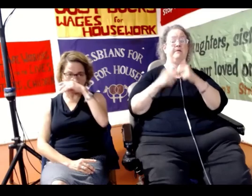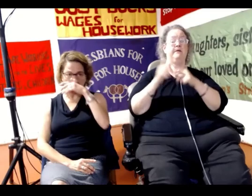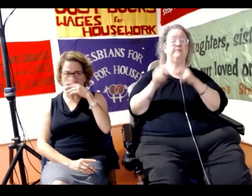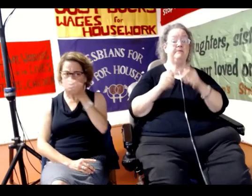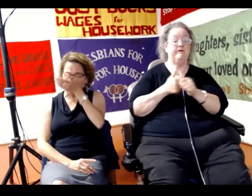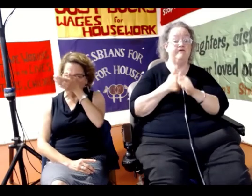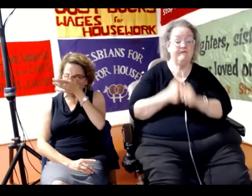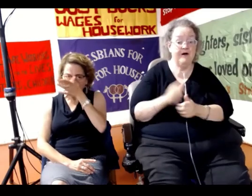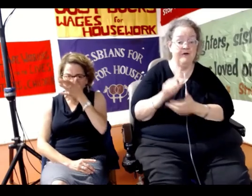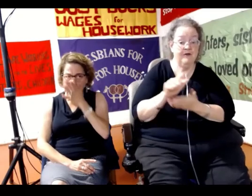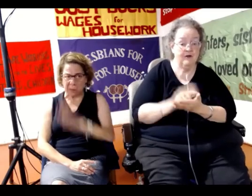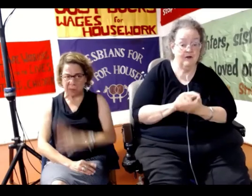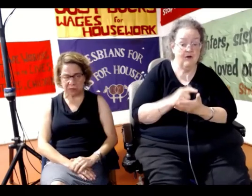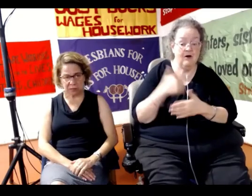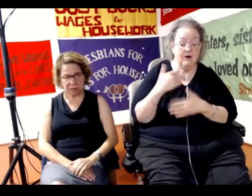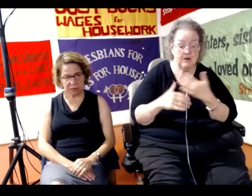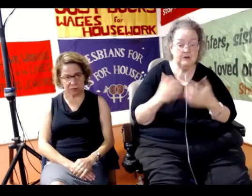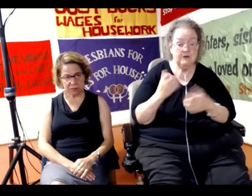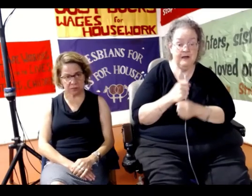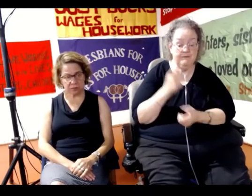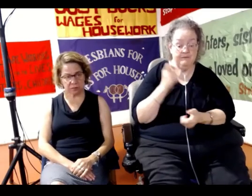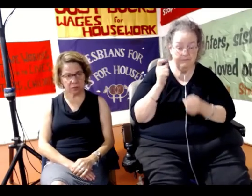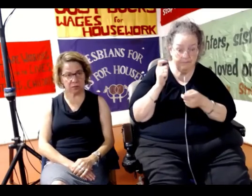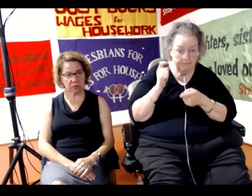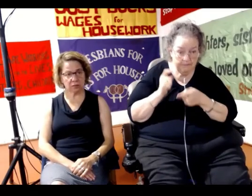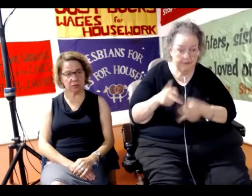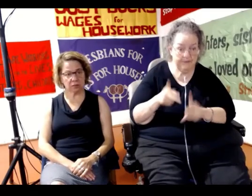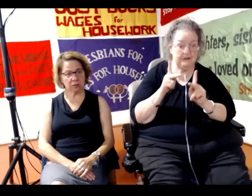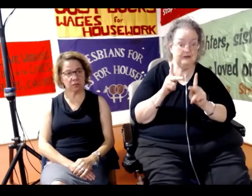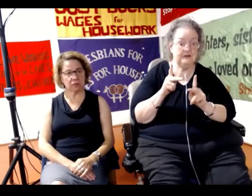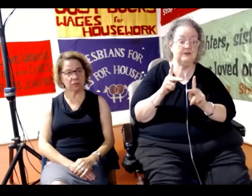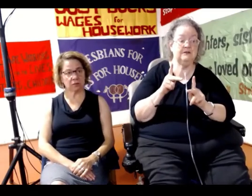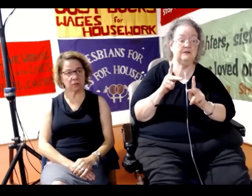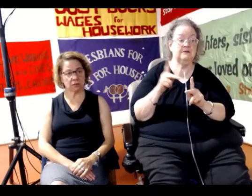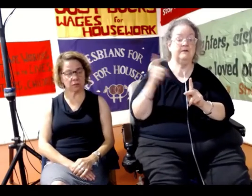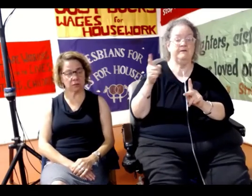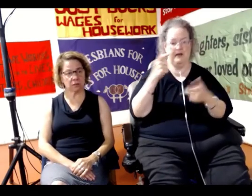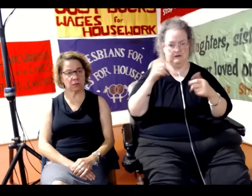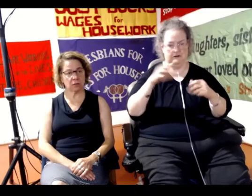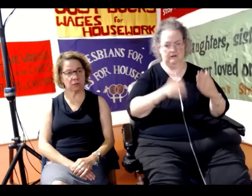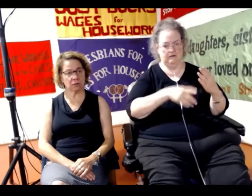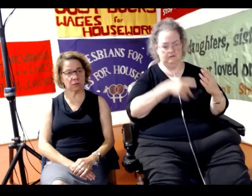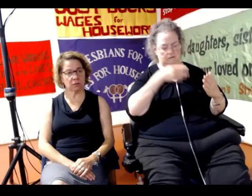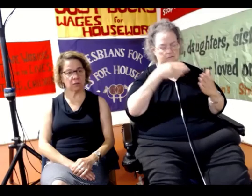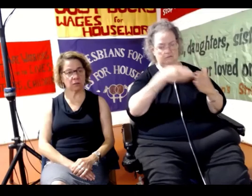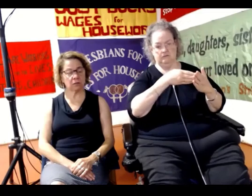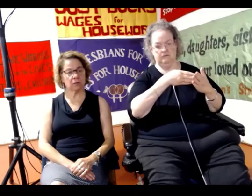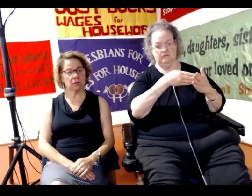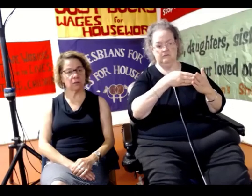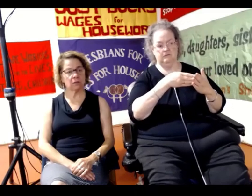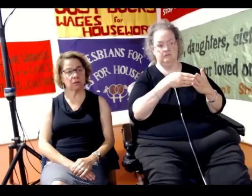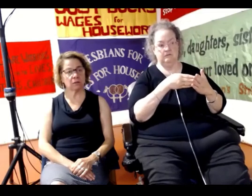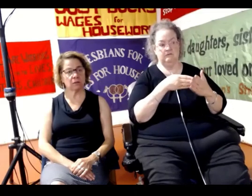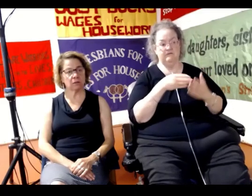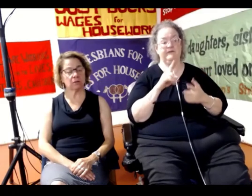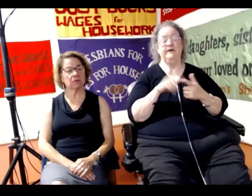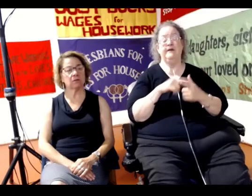law, give the permission, give all, satisfy everything, so on and so forth, they have been targeted. Women's March 2023.